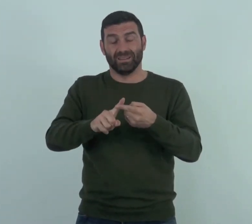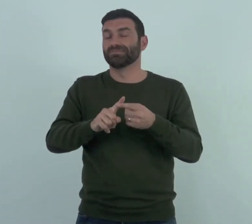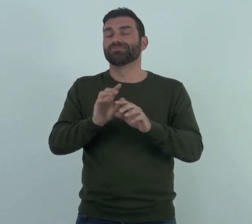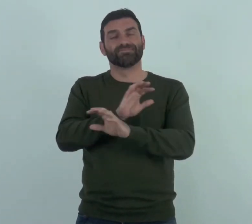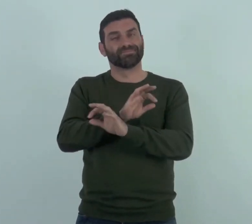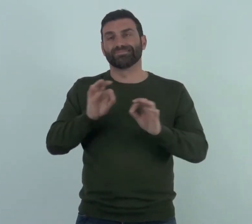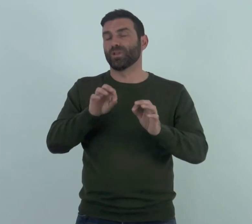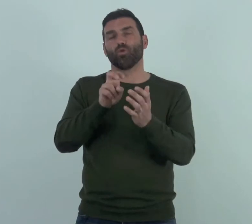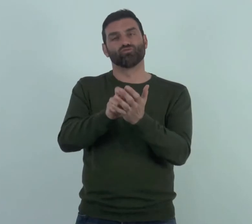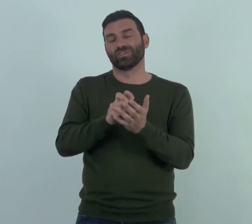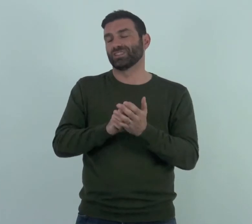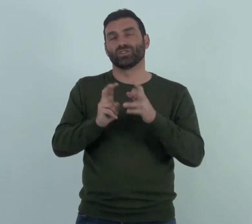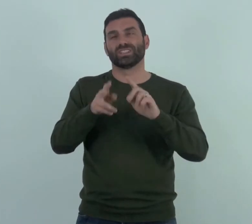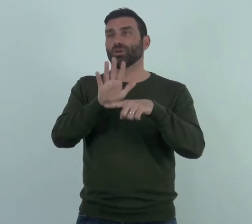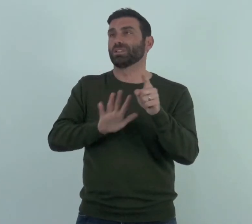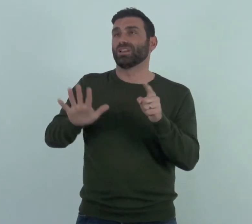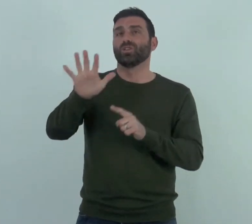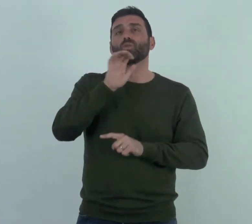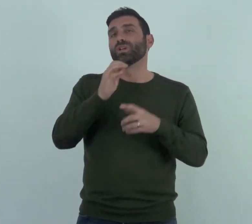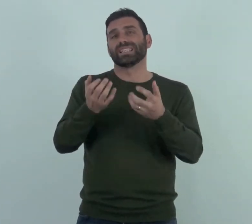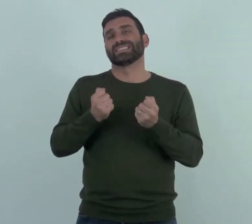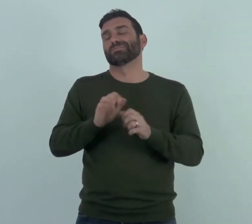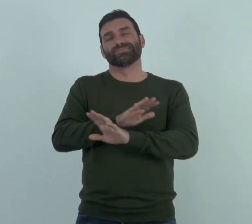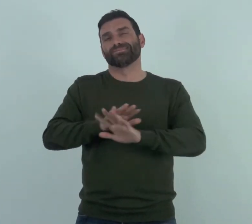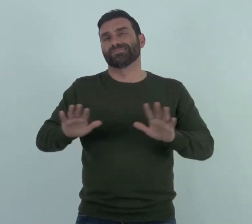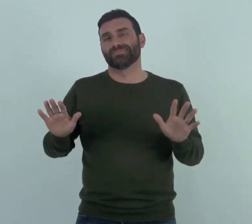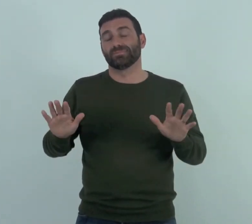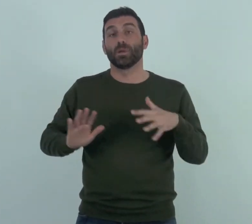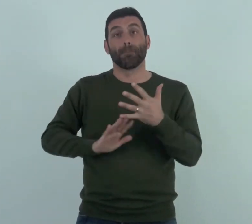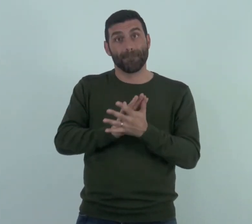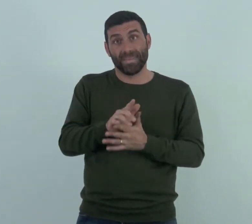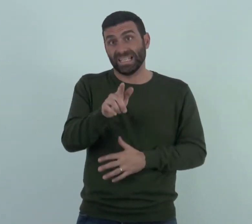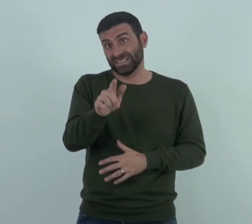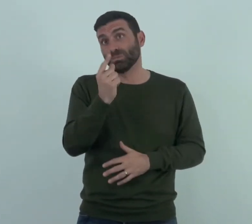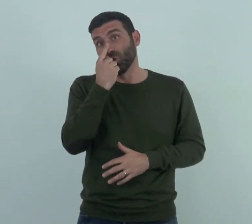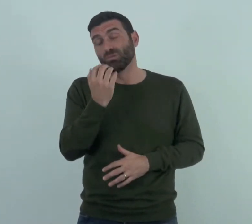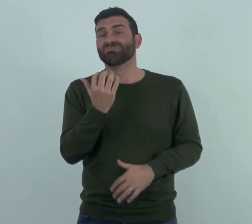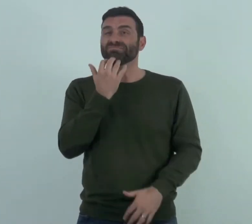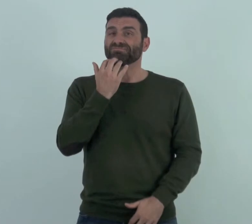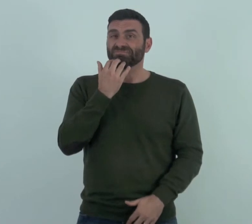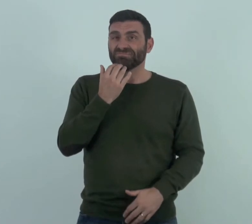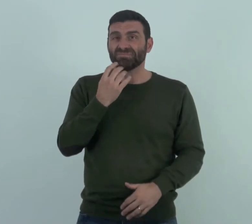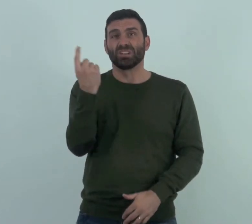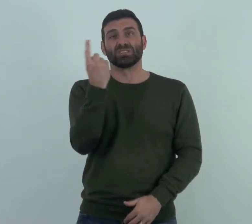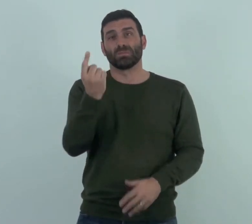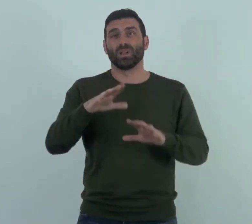somebody and pay them on the basis of half an hour at a time and there are no registered interpreters in the UK that would accept that